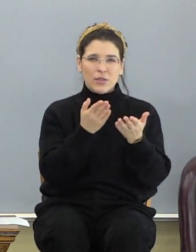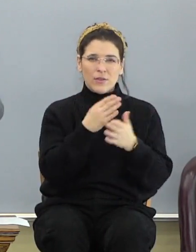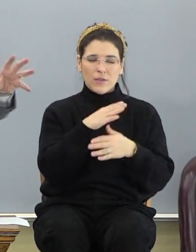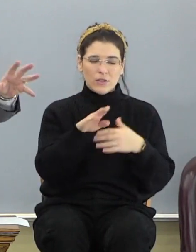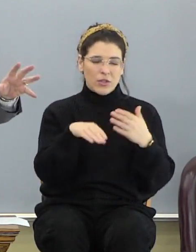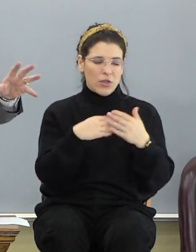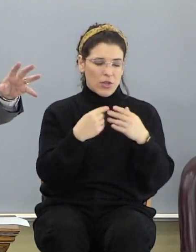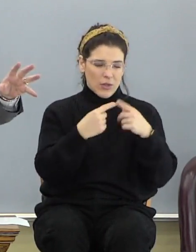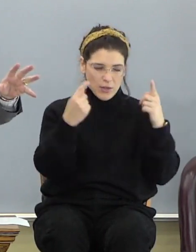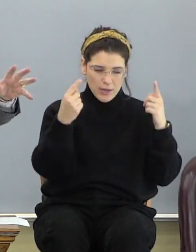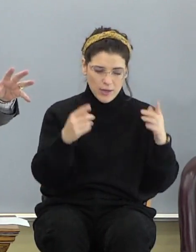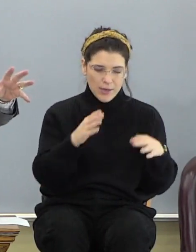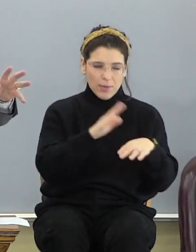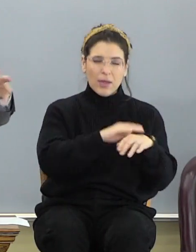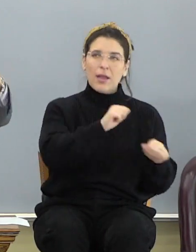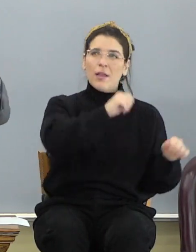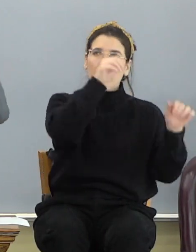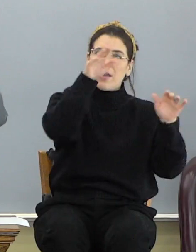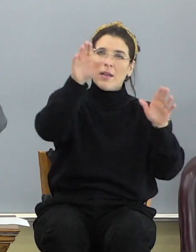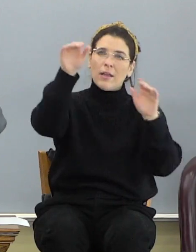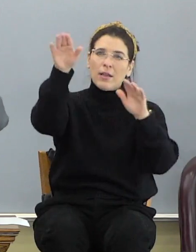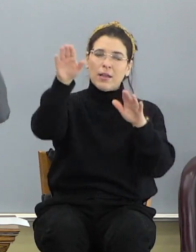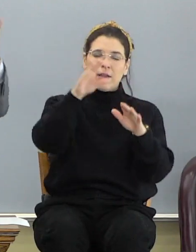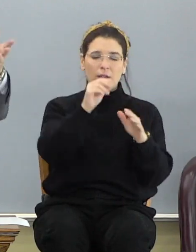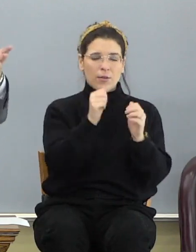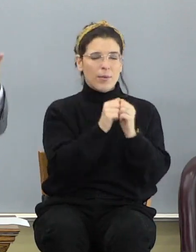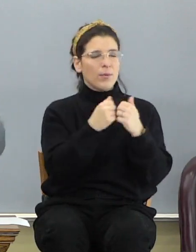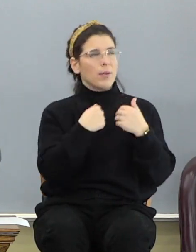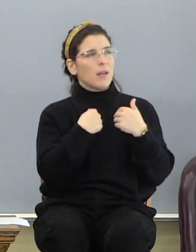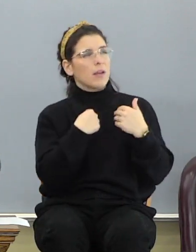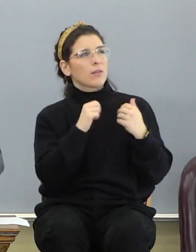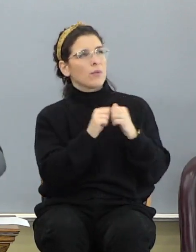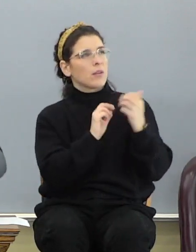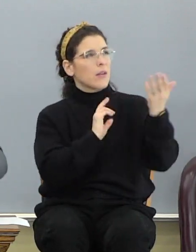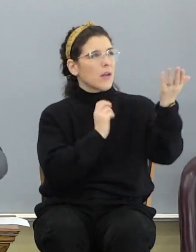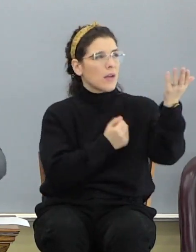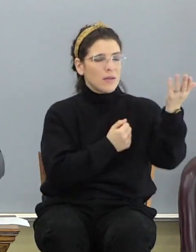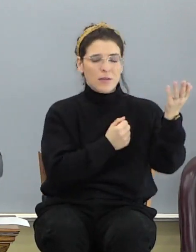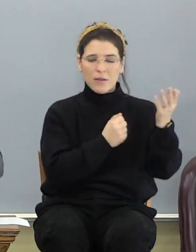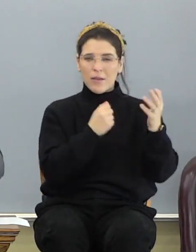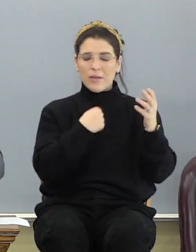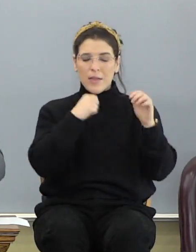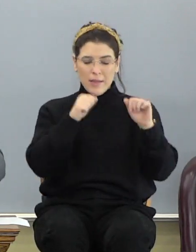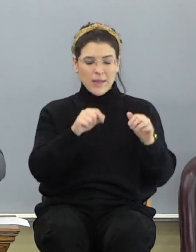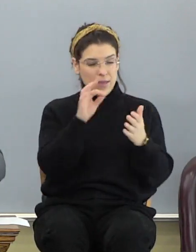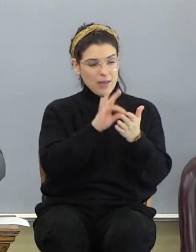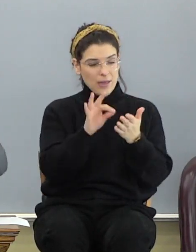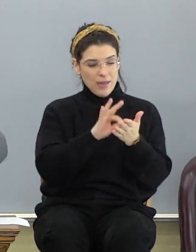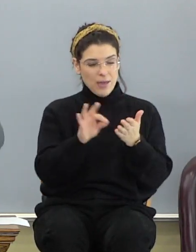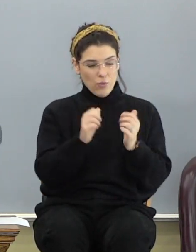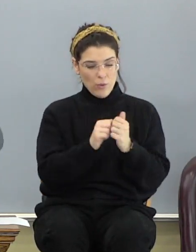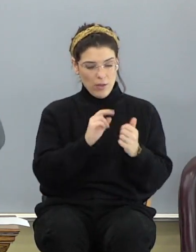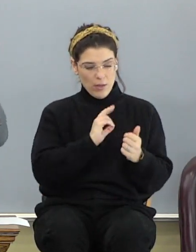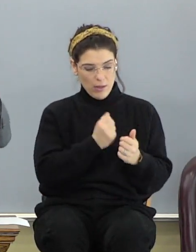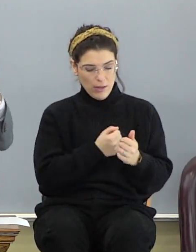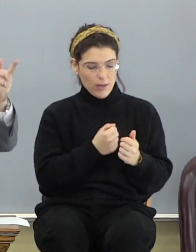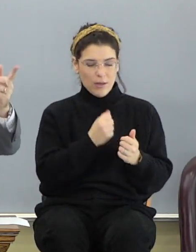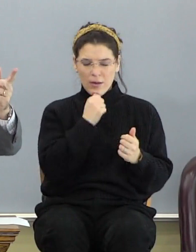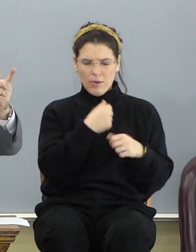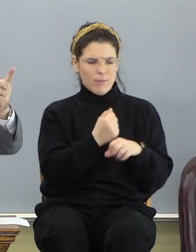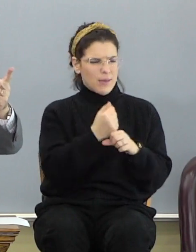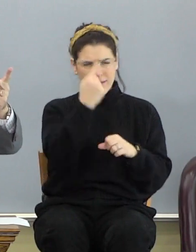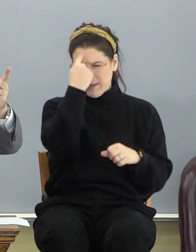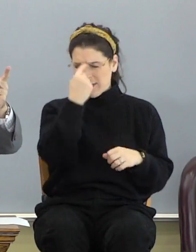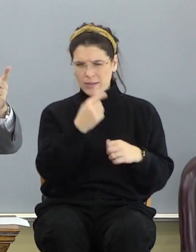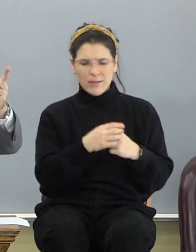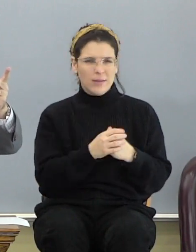all the enemy on the hills. And Elijah said, neither with us nor with them. And the guy said, I can count how many are with us. And I can't have any, I don't make any